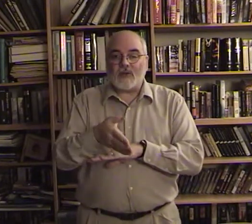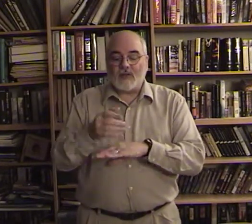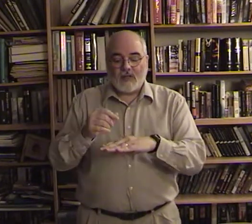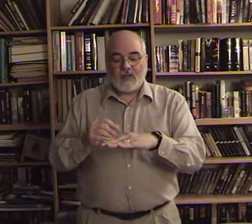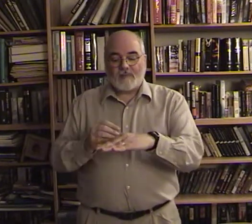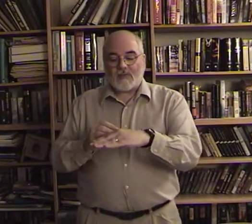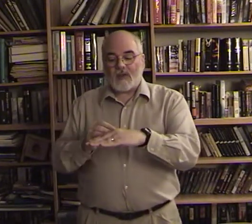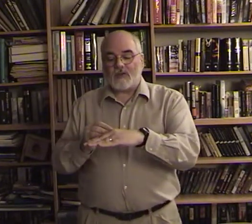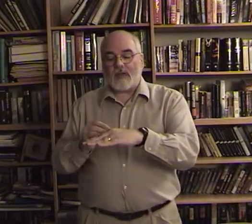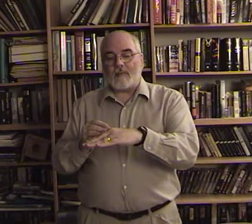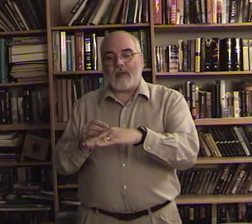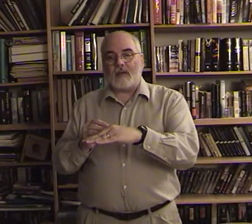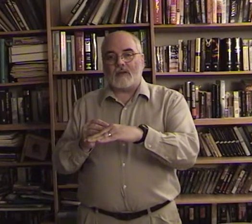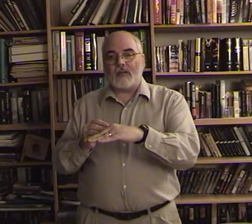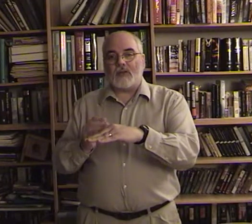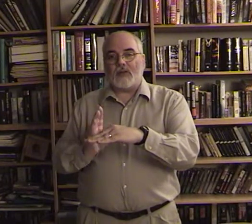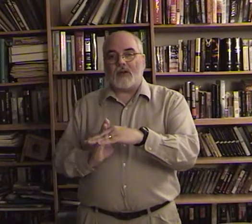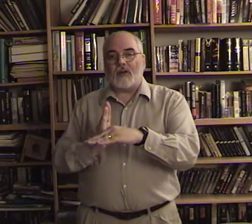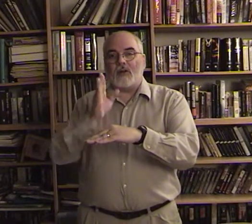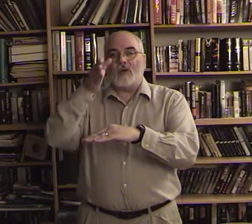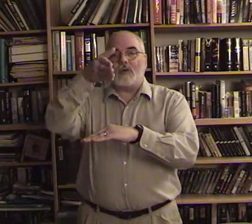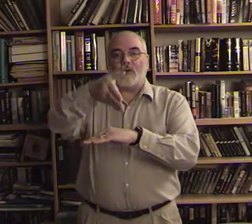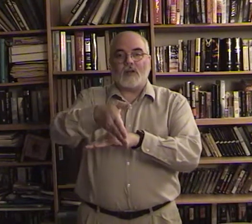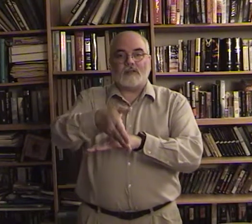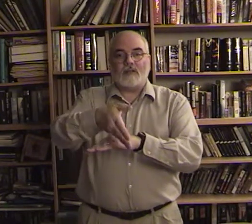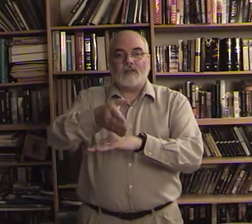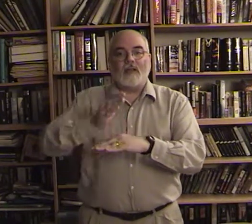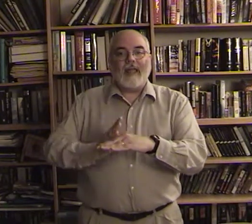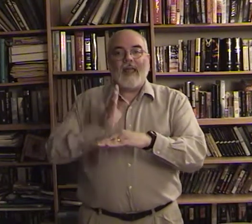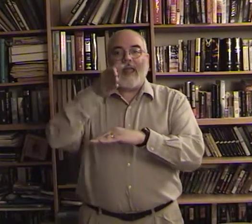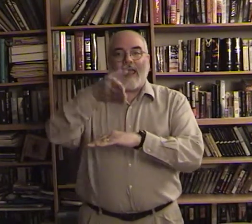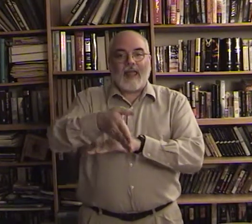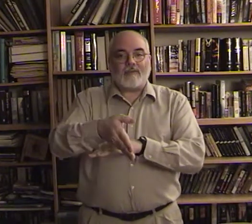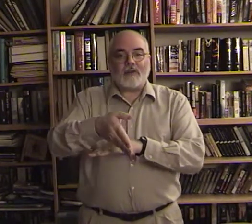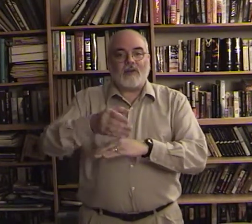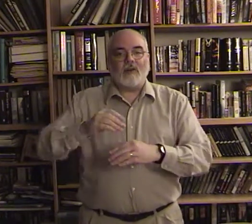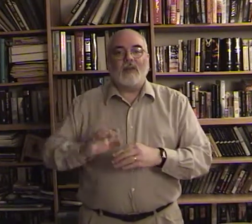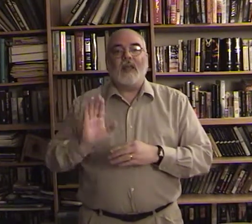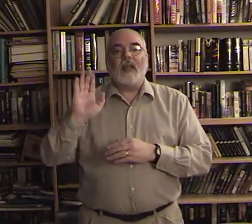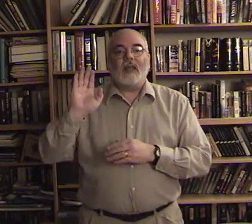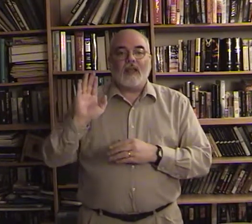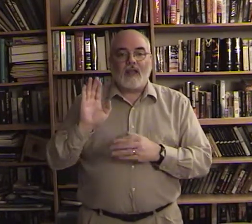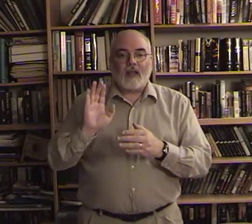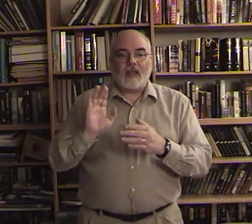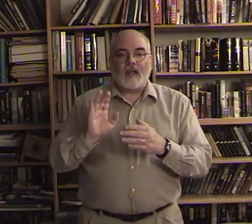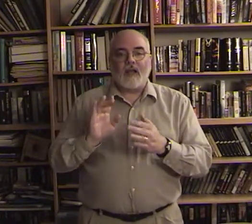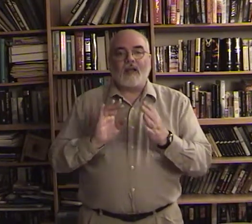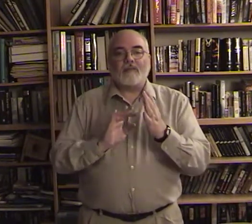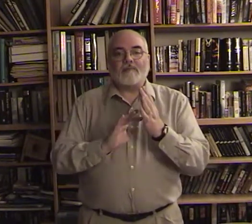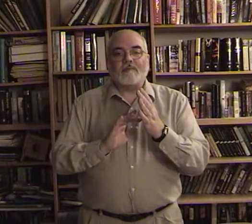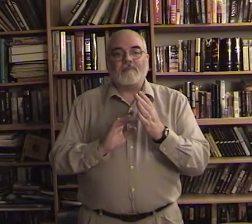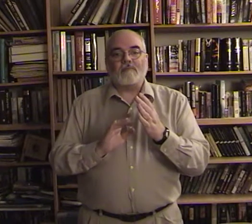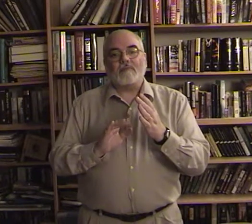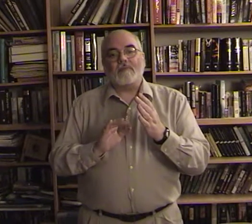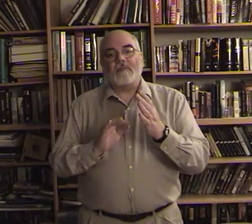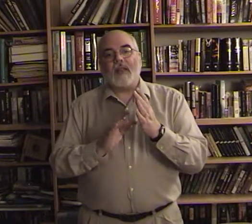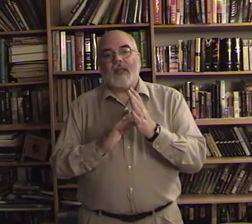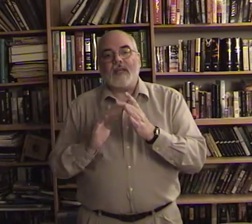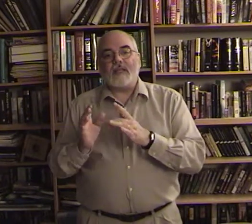you kind of make a little hill here and you go across it after uh his